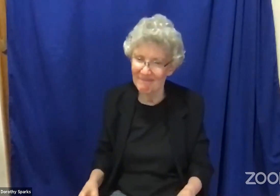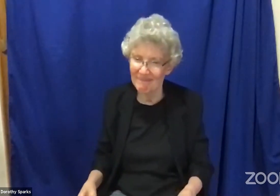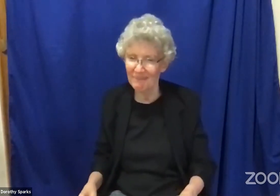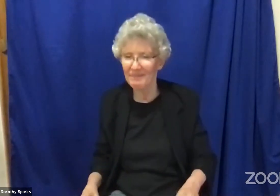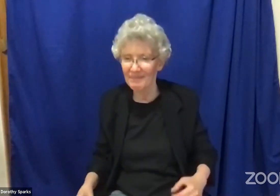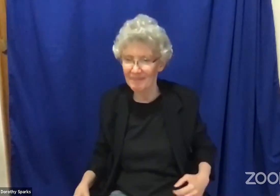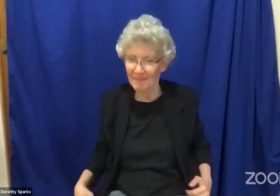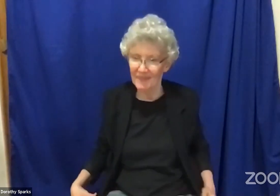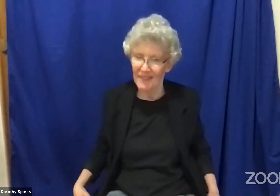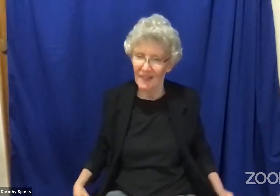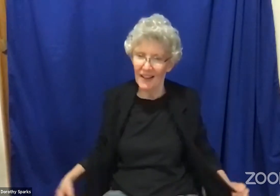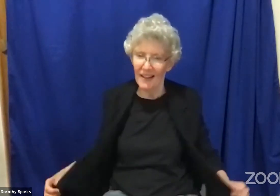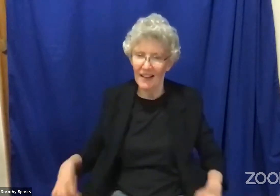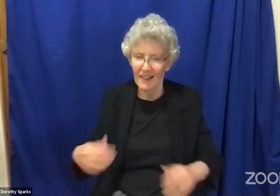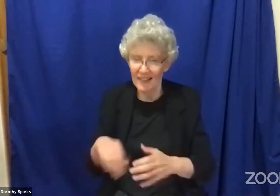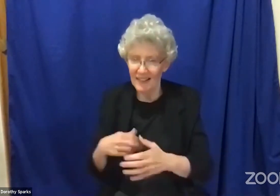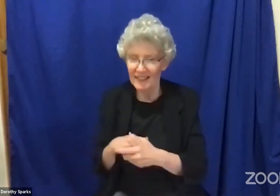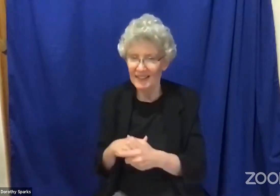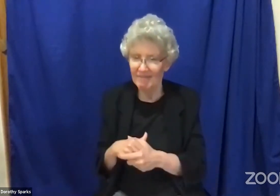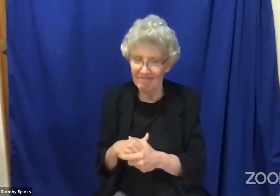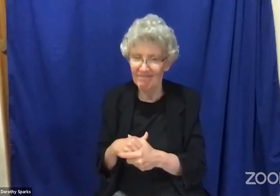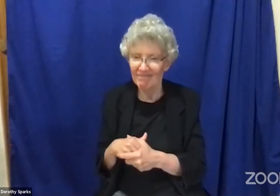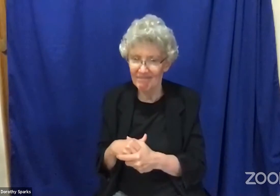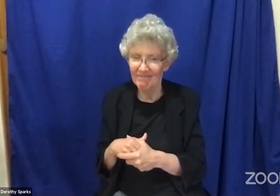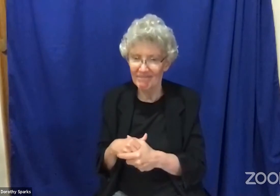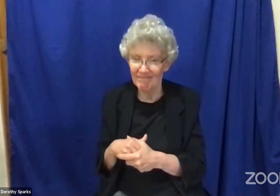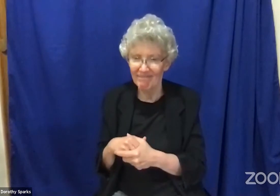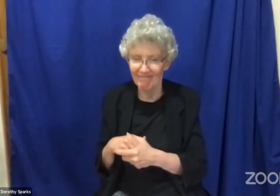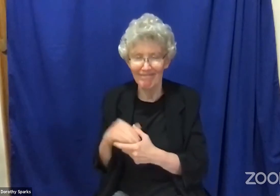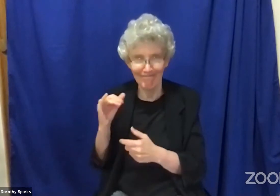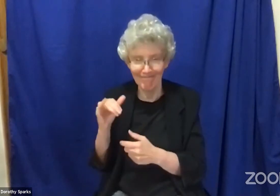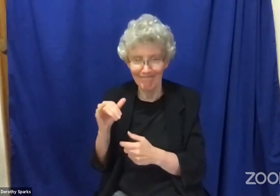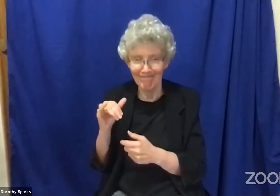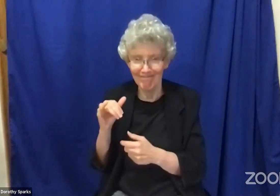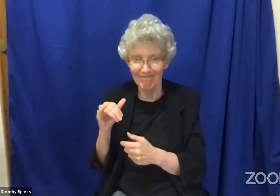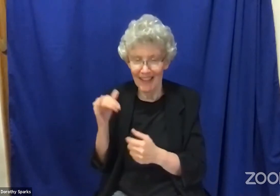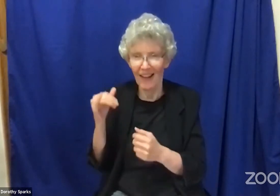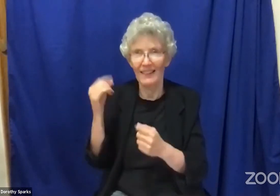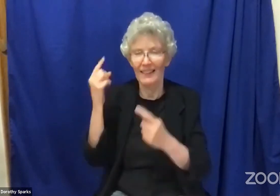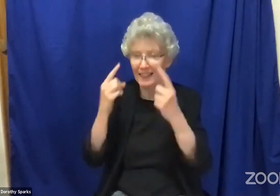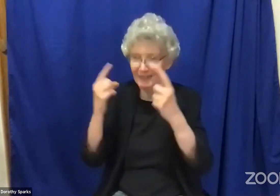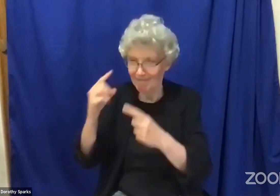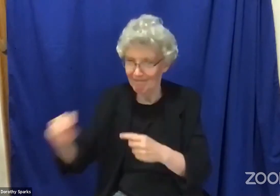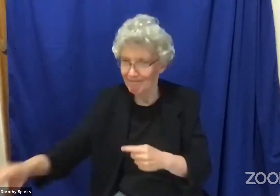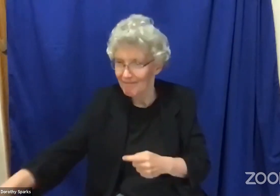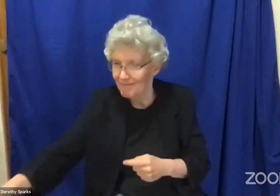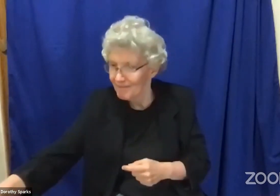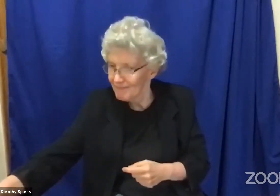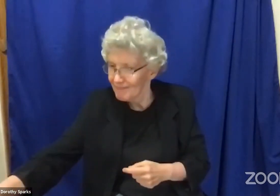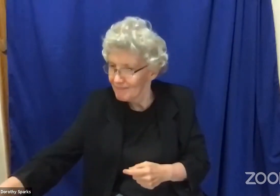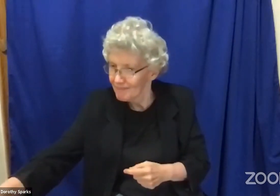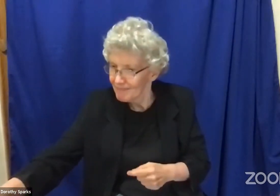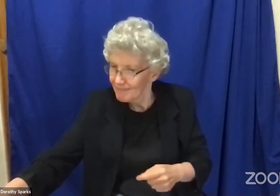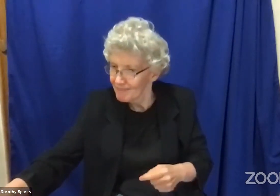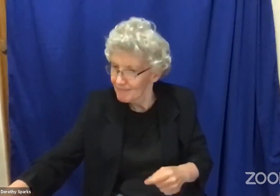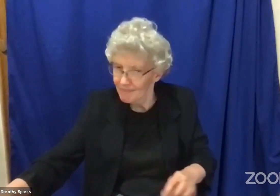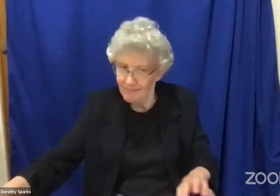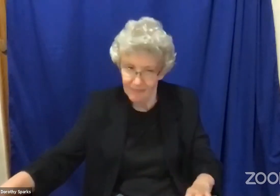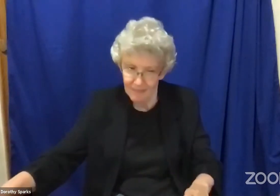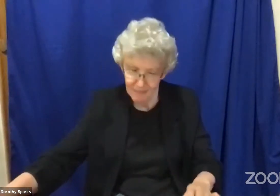to fix this just sit and listen to what the black community has to